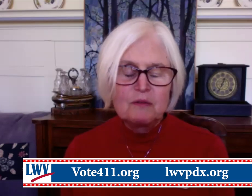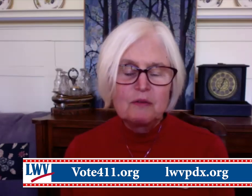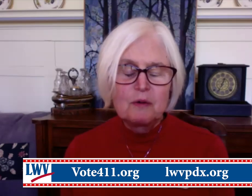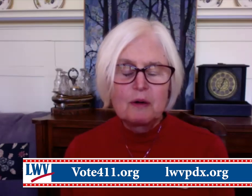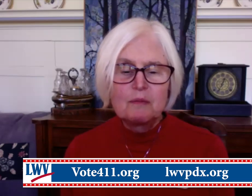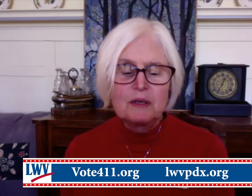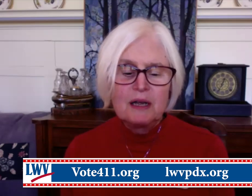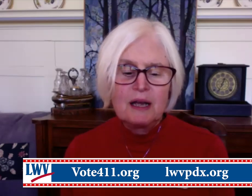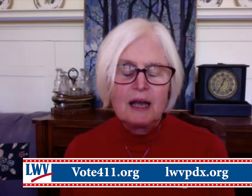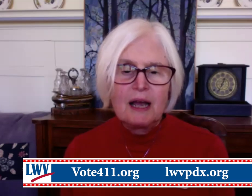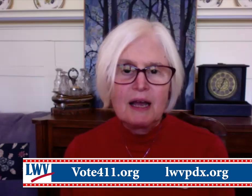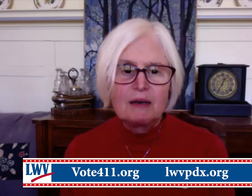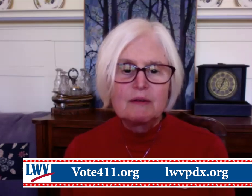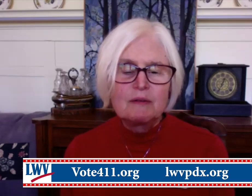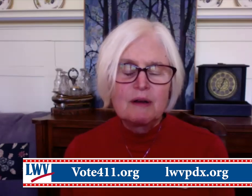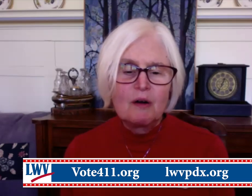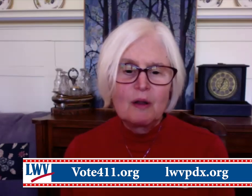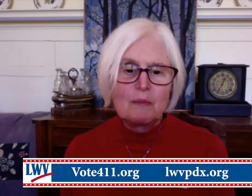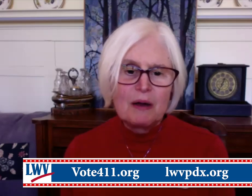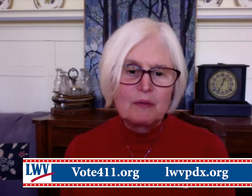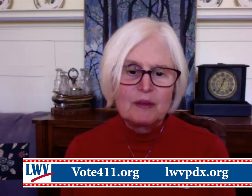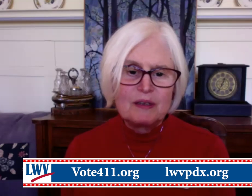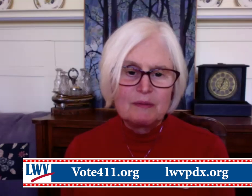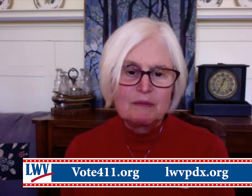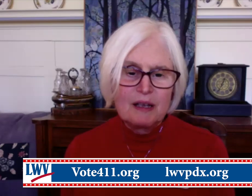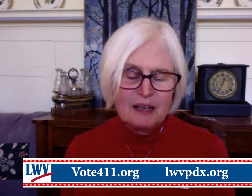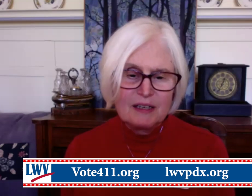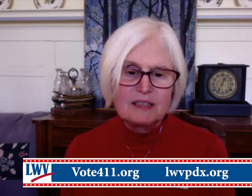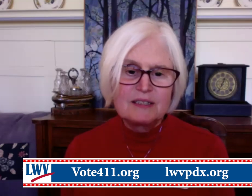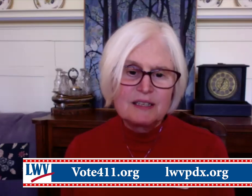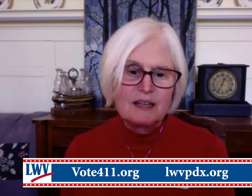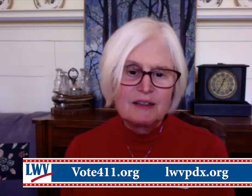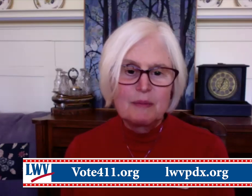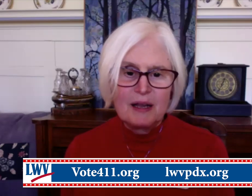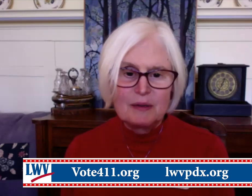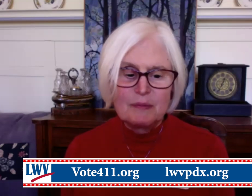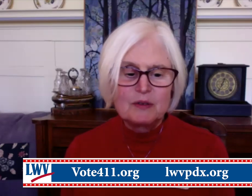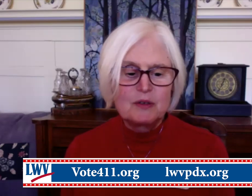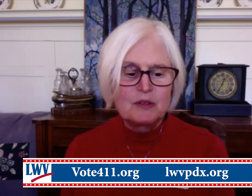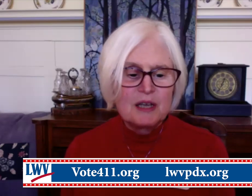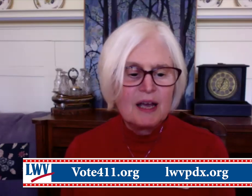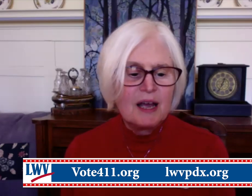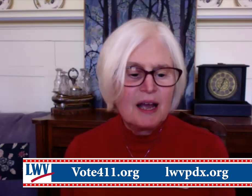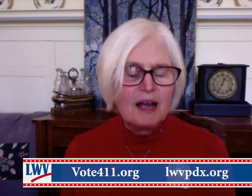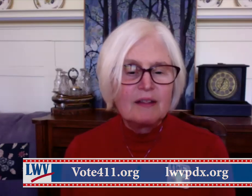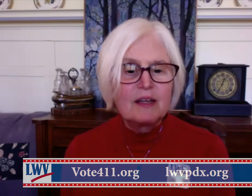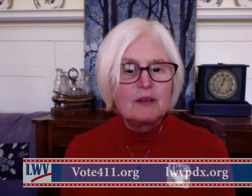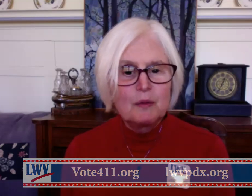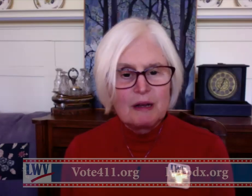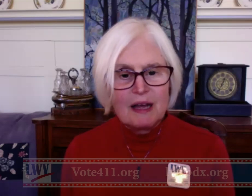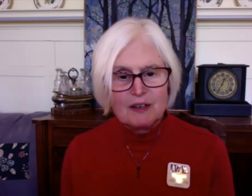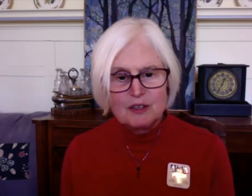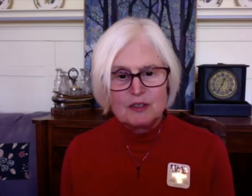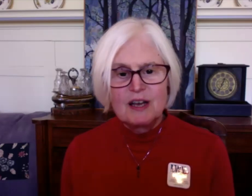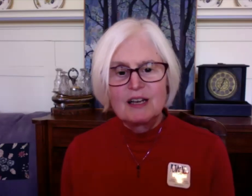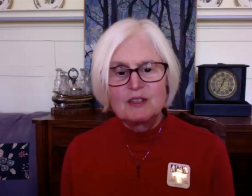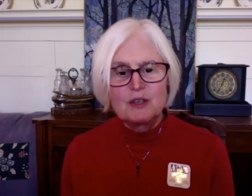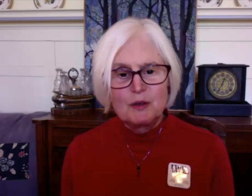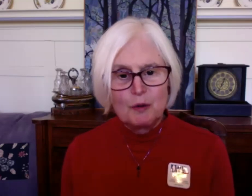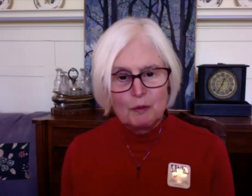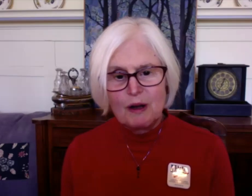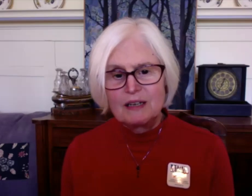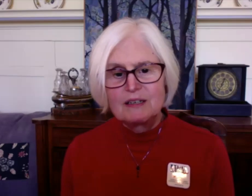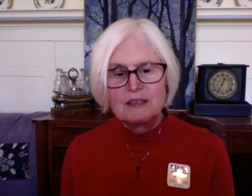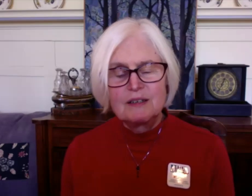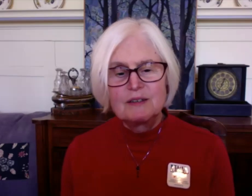yourself informed and all about the candidates and the ballot measures, and that you will exercise